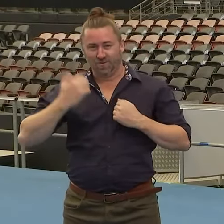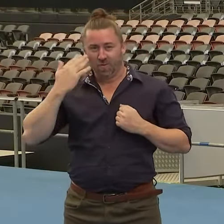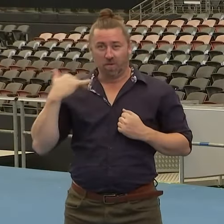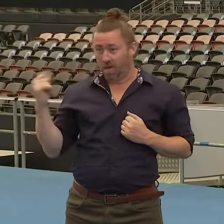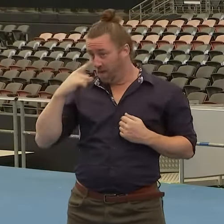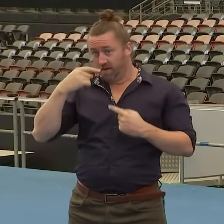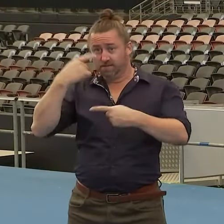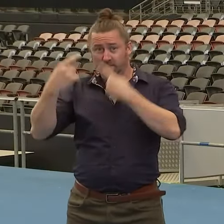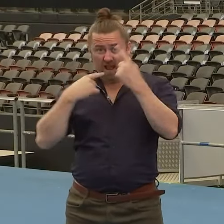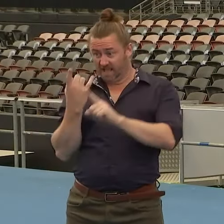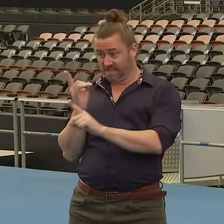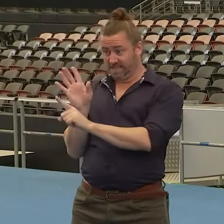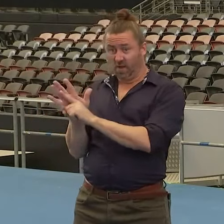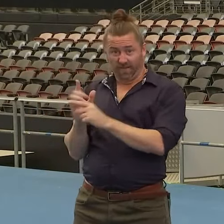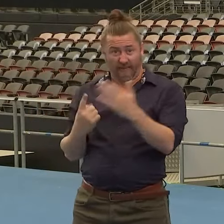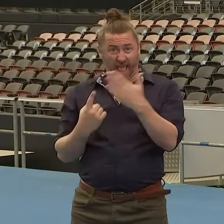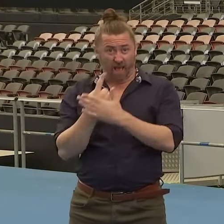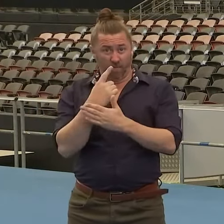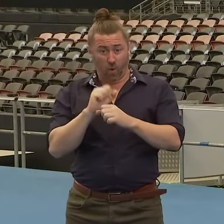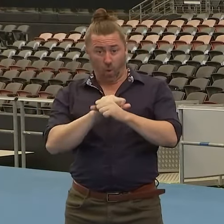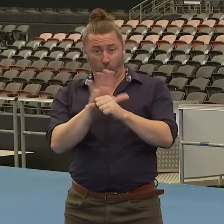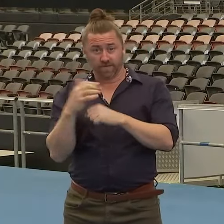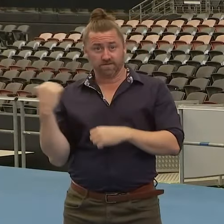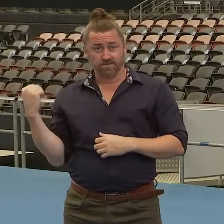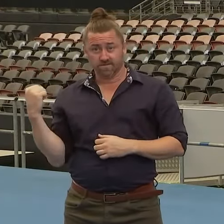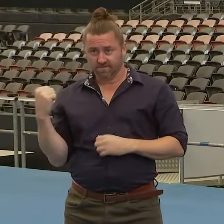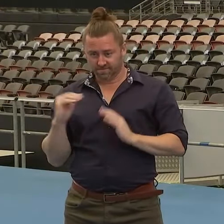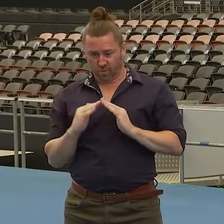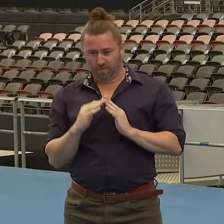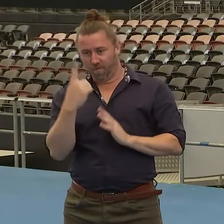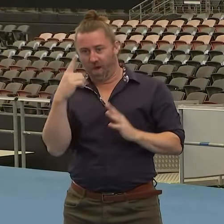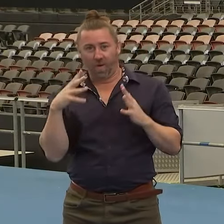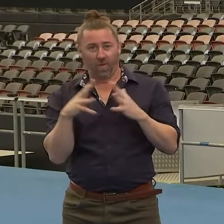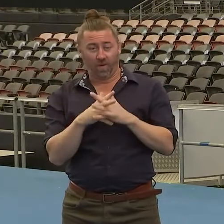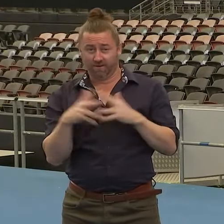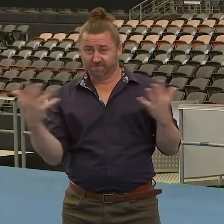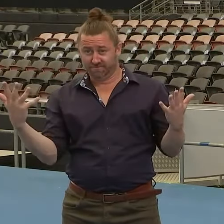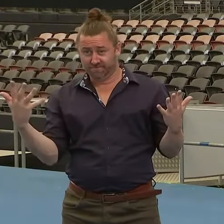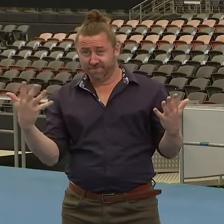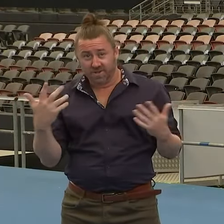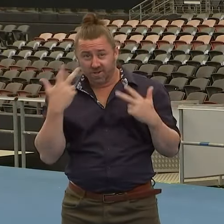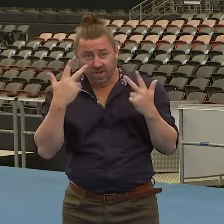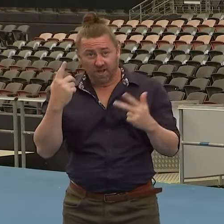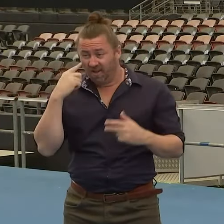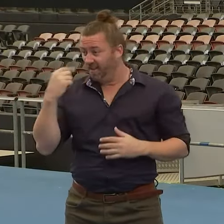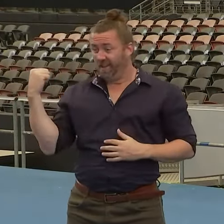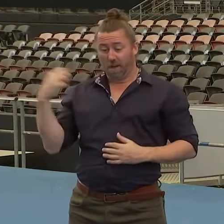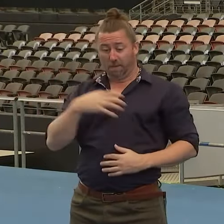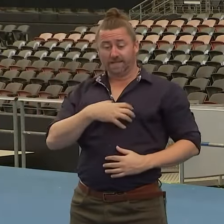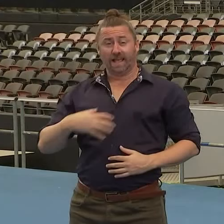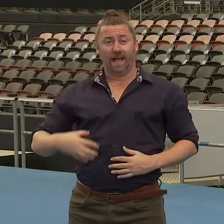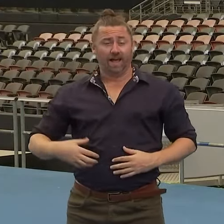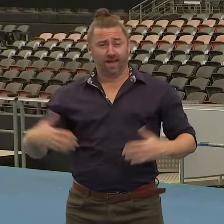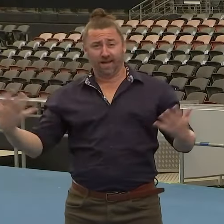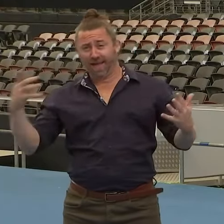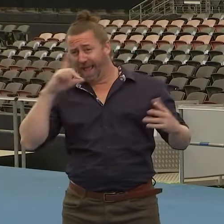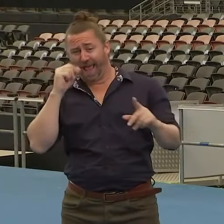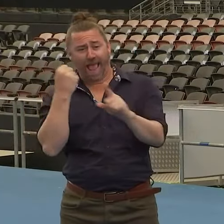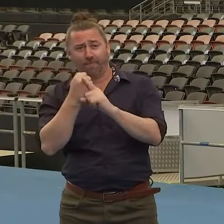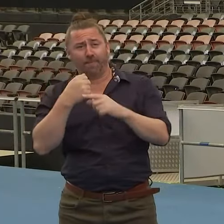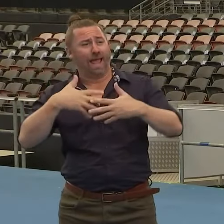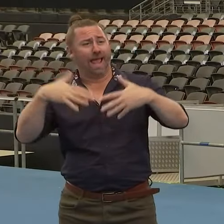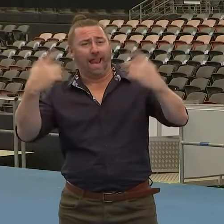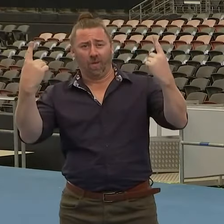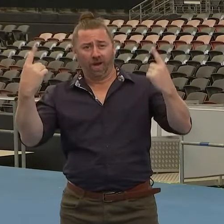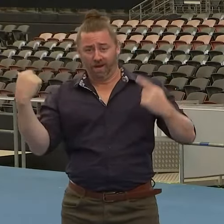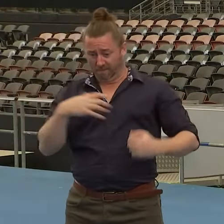actually describe to you a bit about her own experiences of going through COVID. And it just goes to show you that this variant can affect anyone